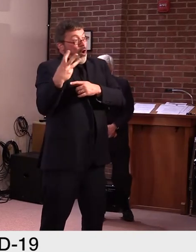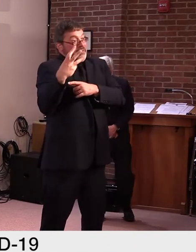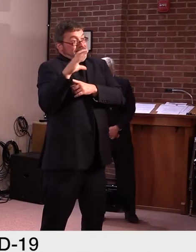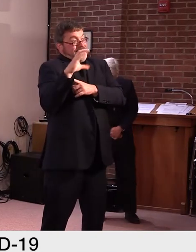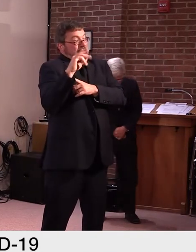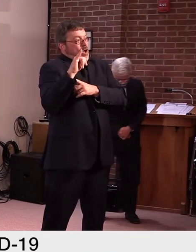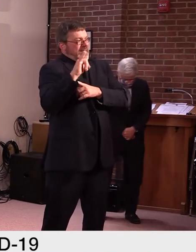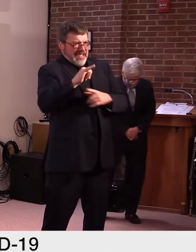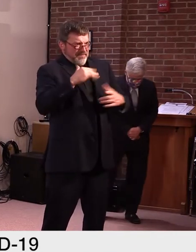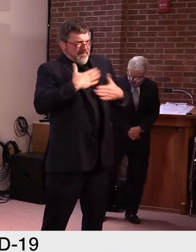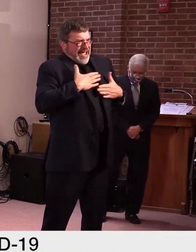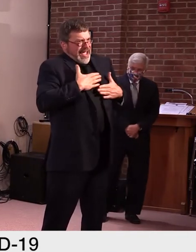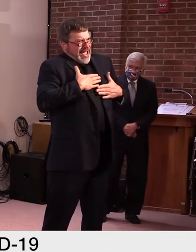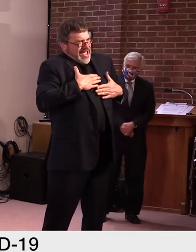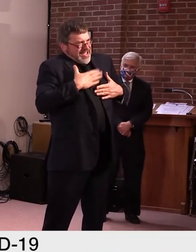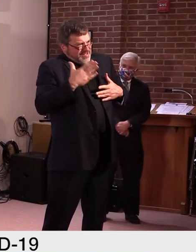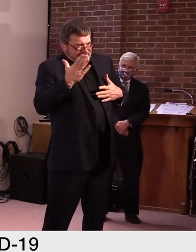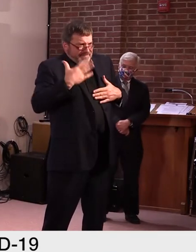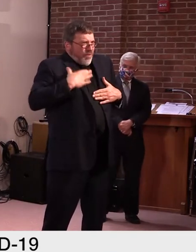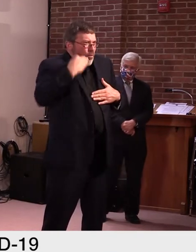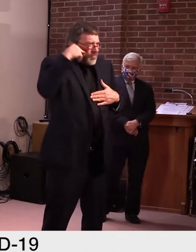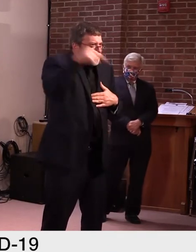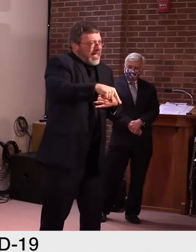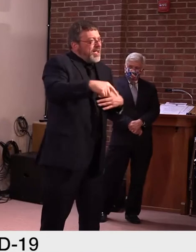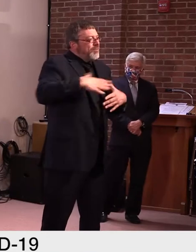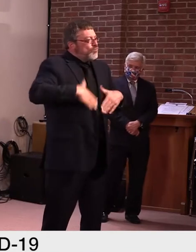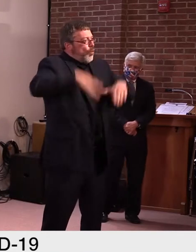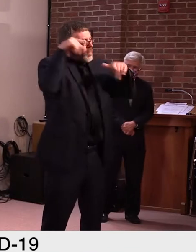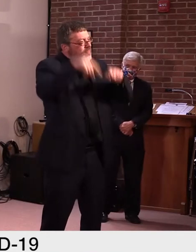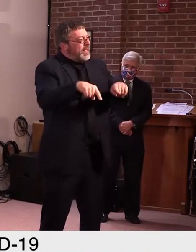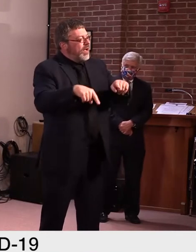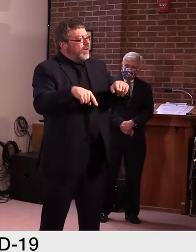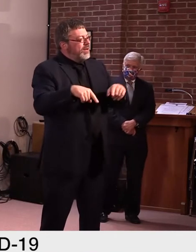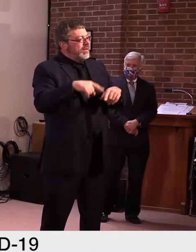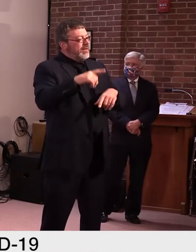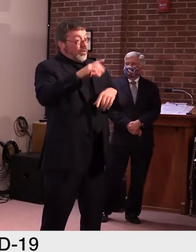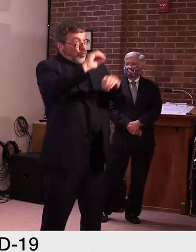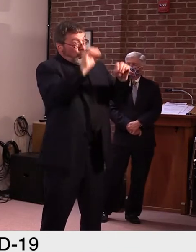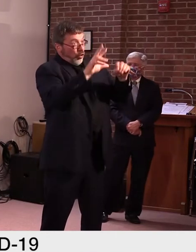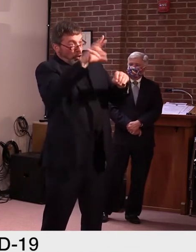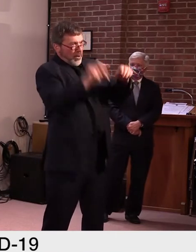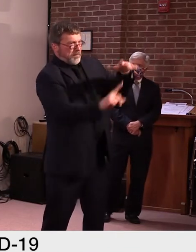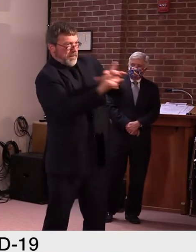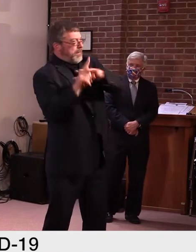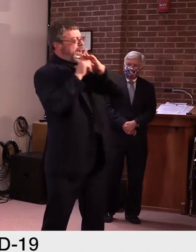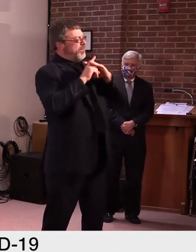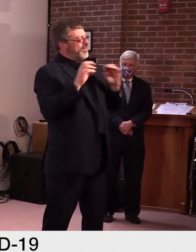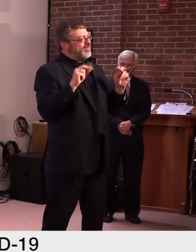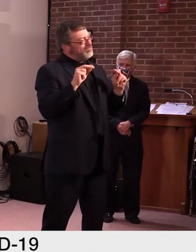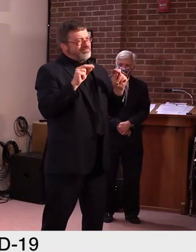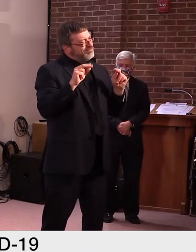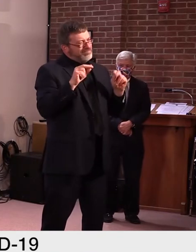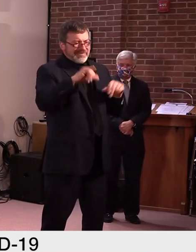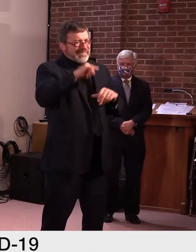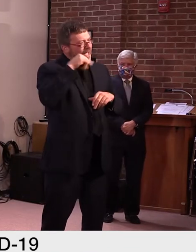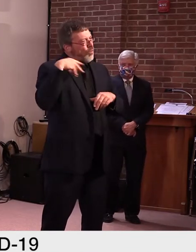in, um, I would take notice. So there were not 30 cases, 30 new cases in the last week in Washington County.